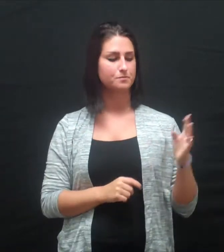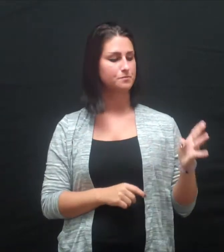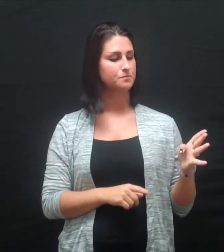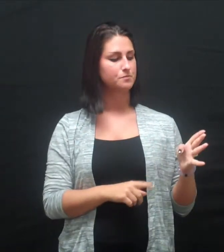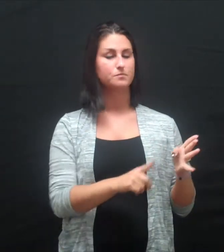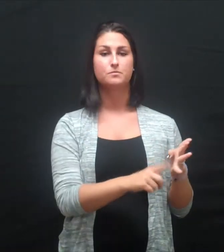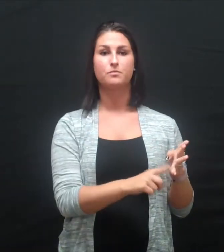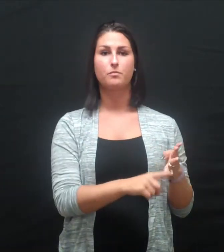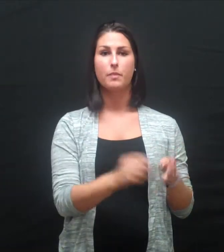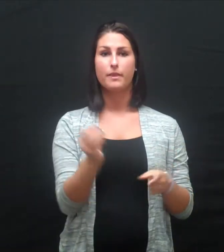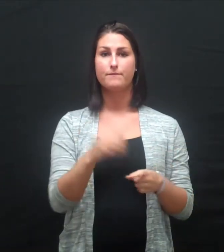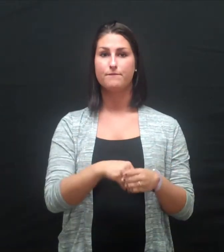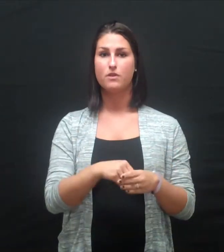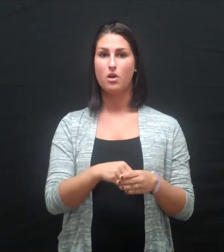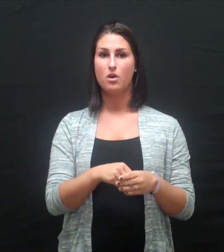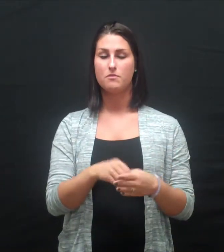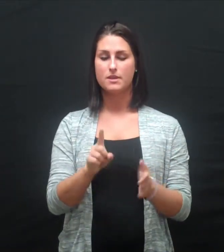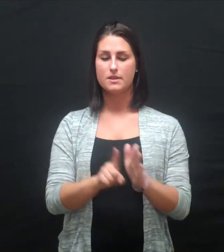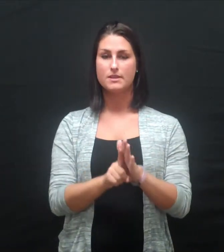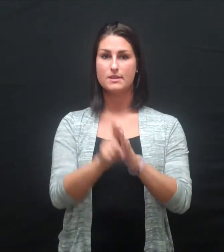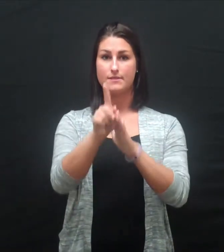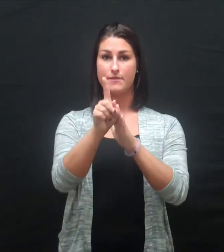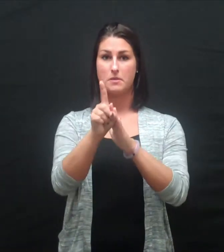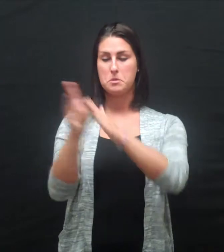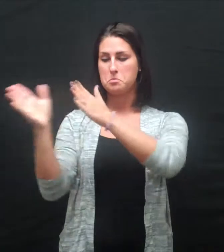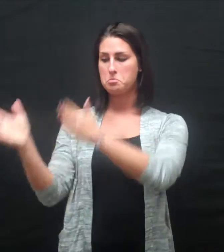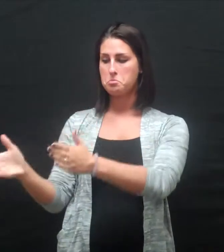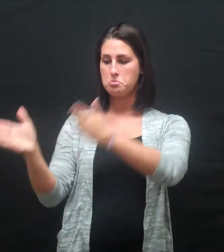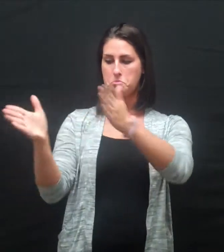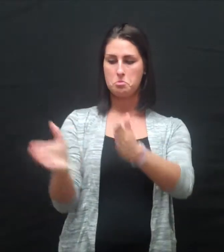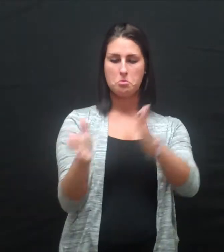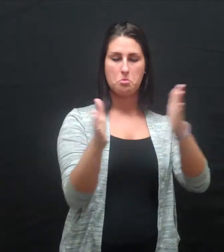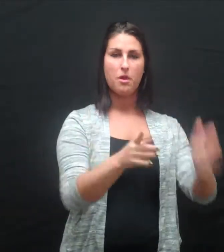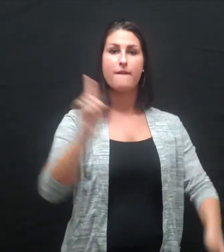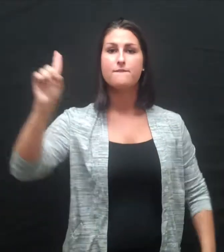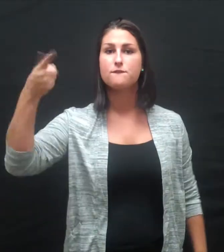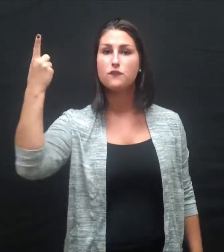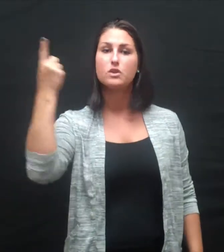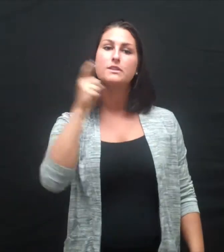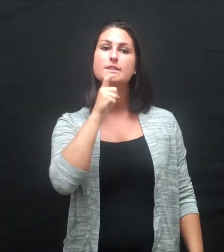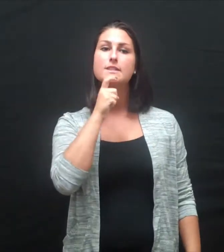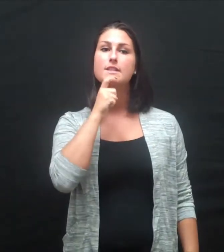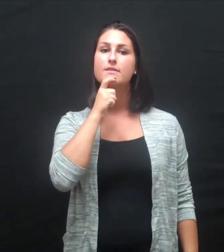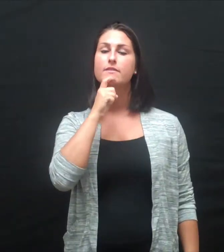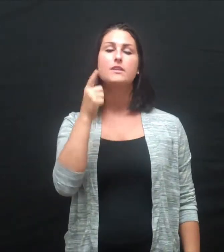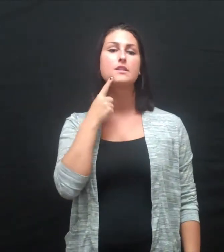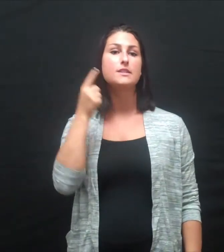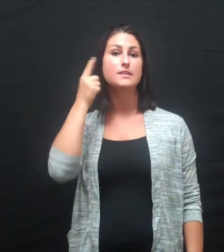Lastly, I was involved in the development and planning of Xavier's first-ever Deaf Awareness Week.